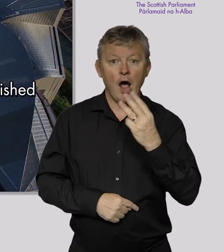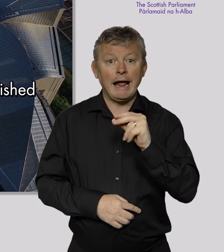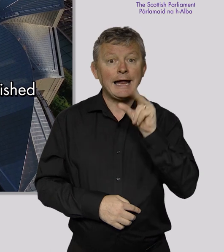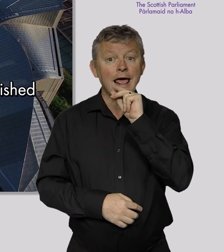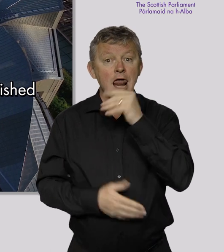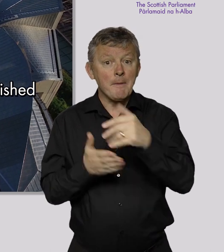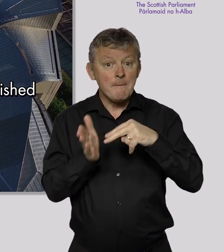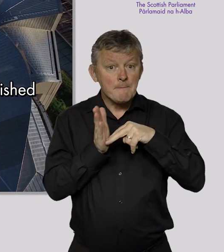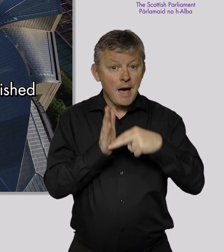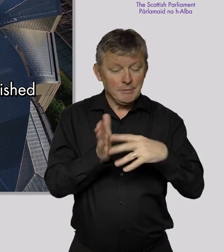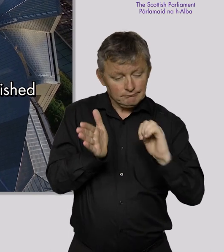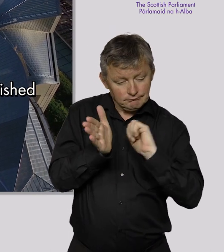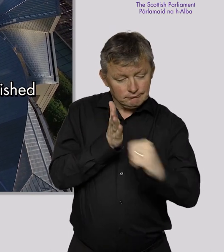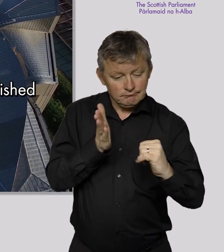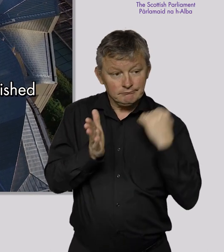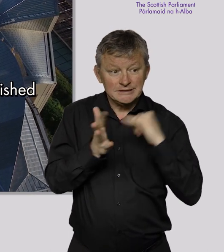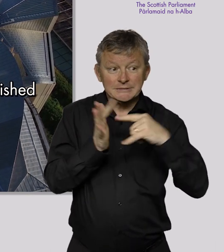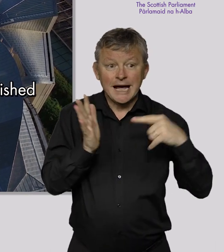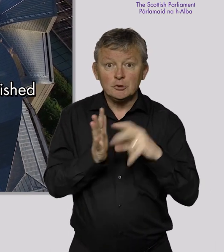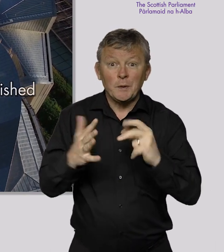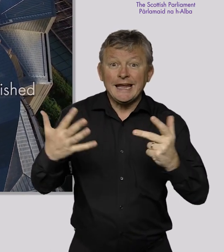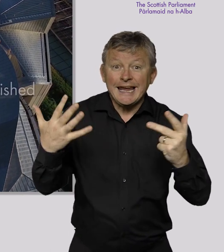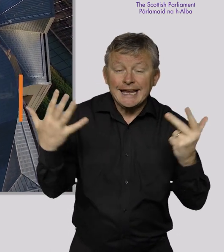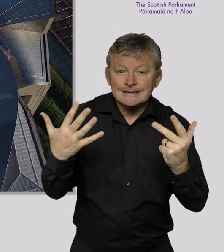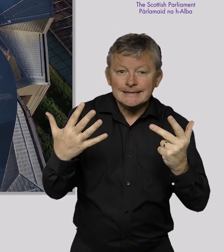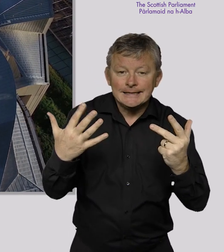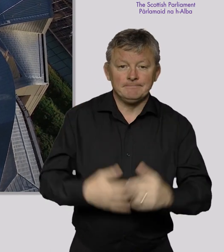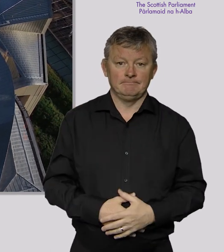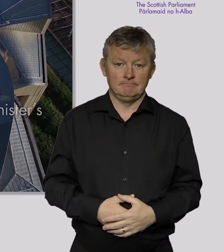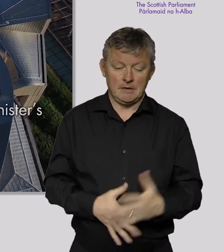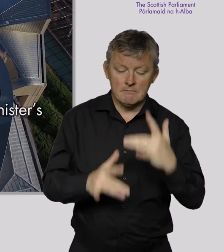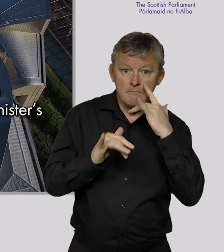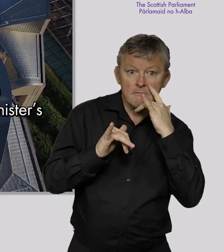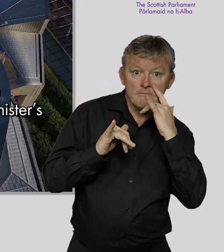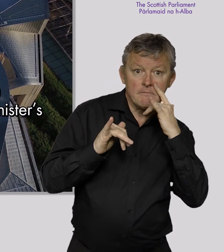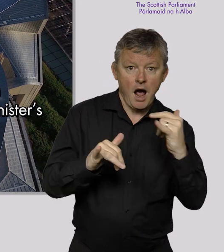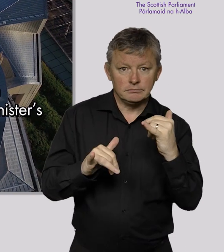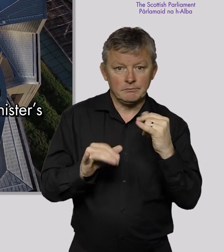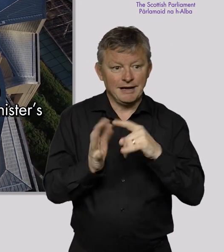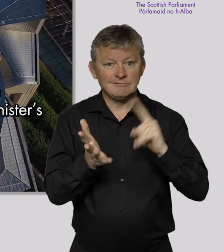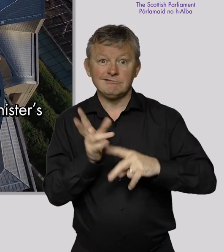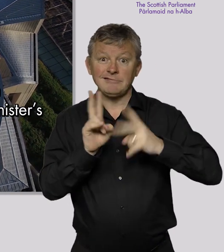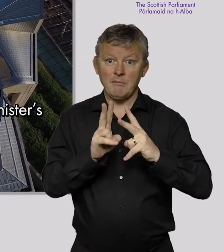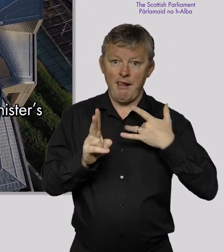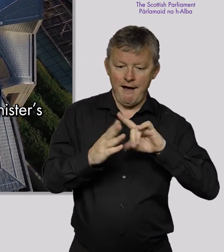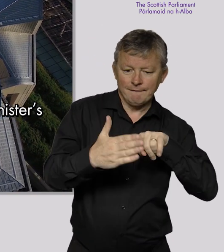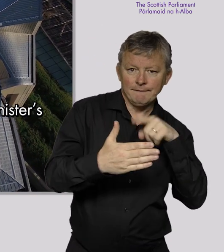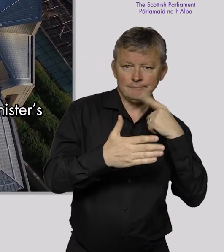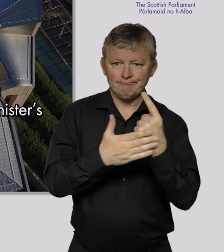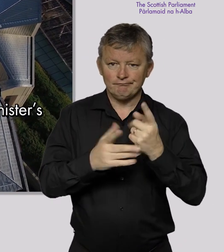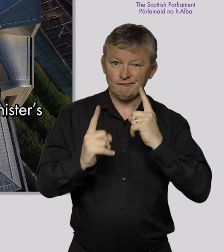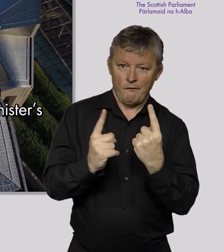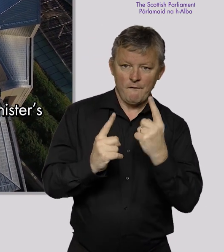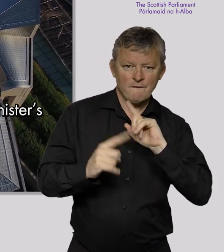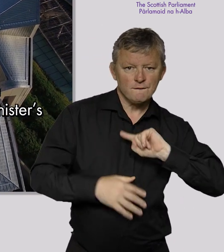Third Gaelic Language Plan published in September 2018 Pilot to broadcast live British Sign Language